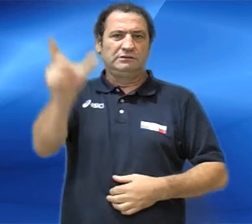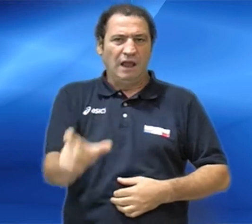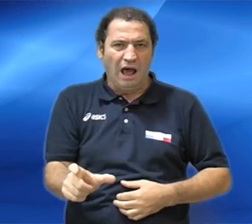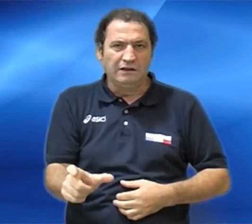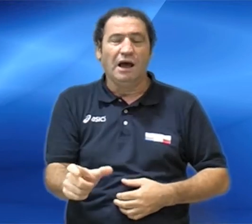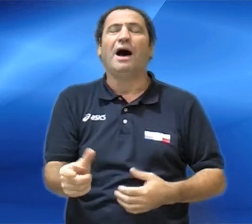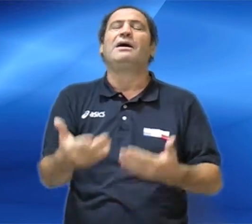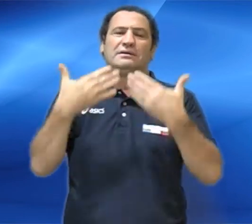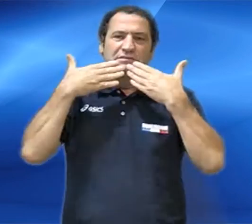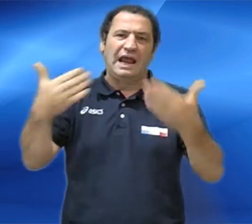hit